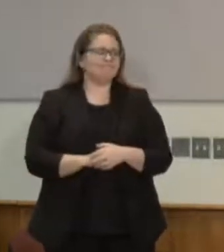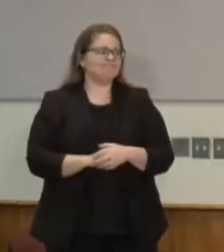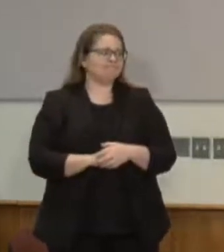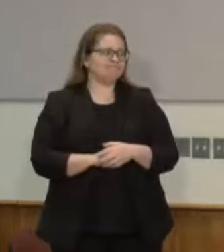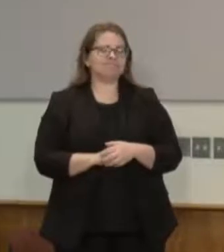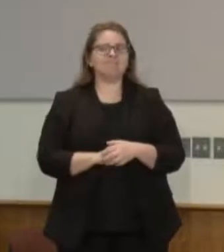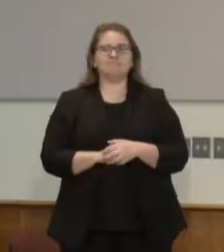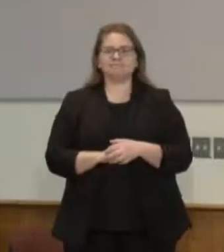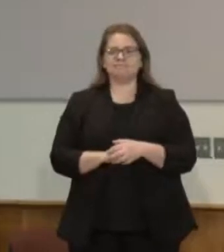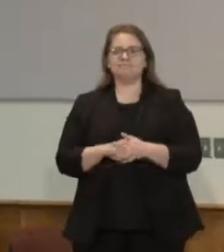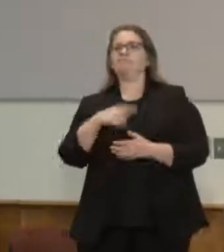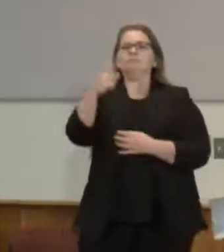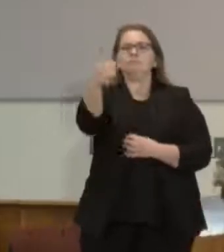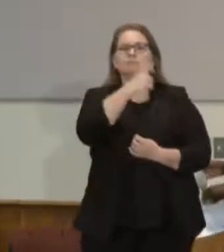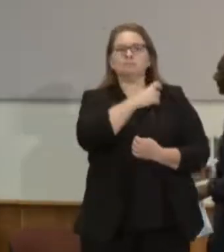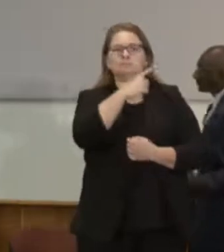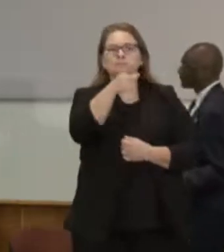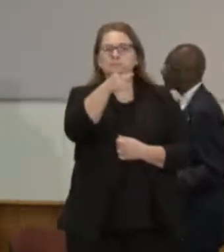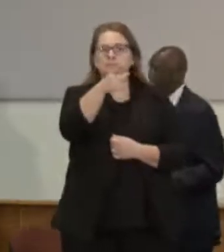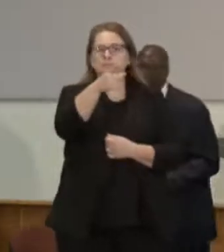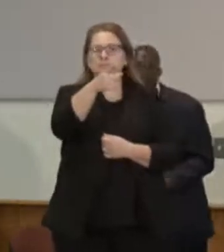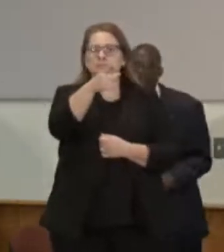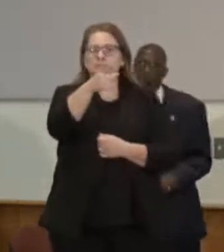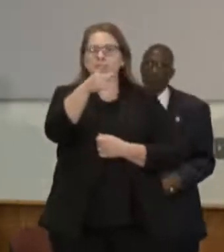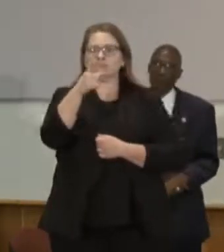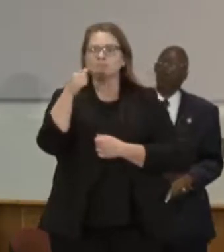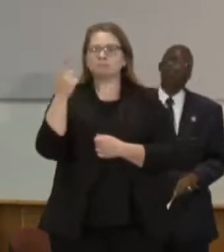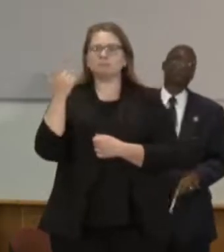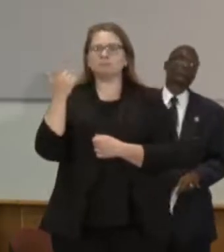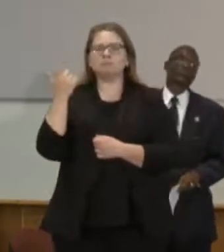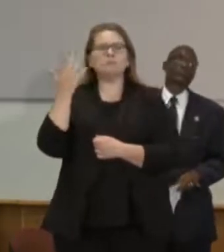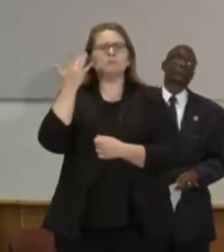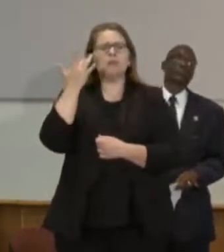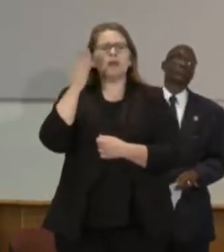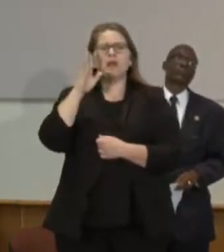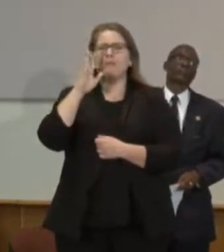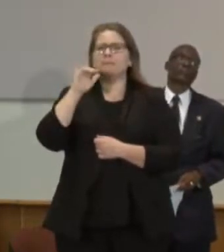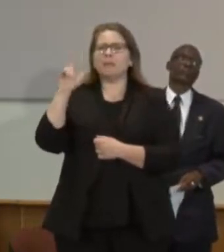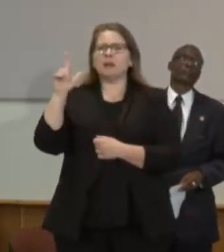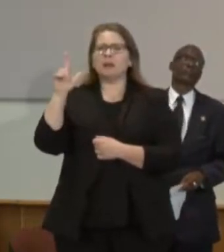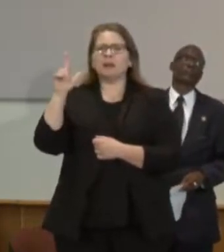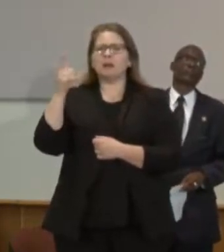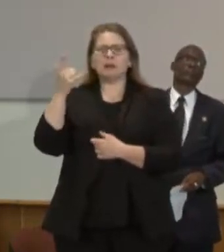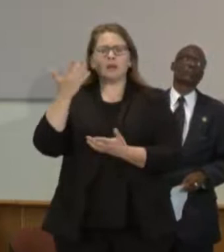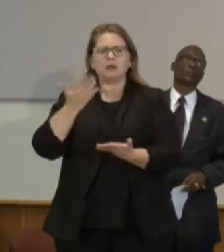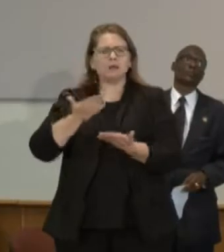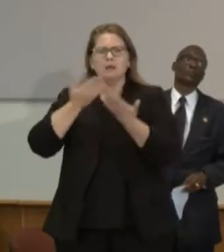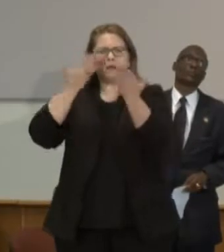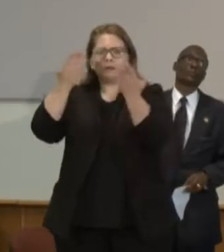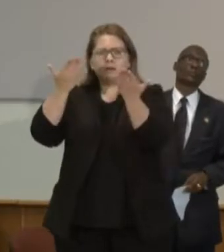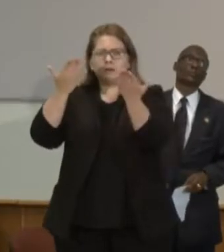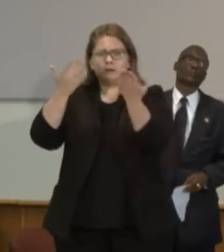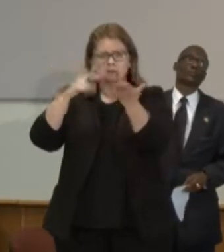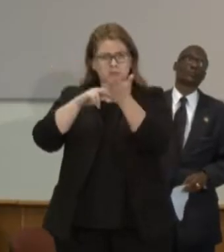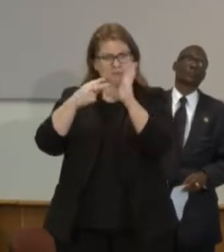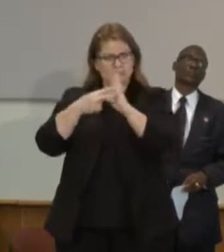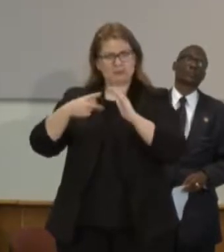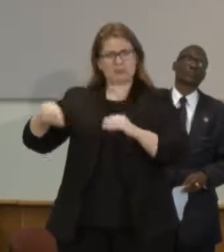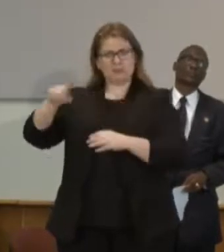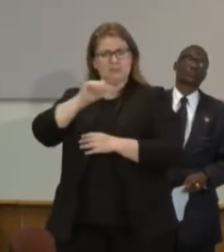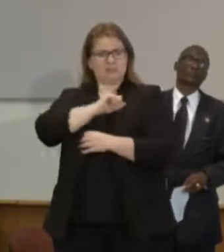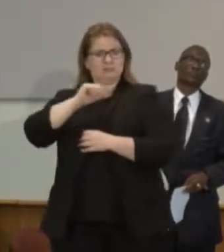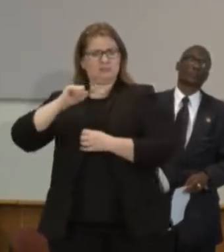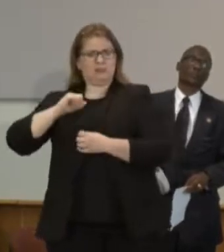the reason that a bill wasn't introduced because there was a fear that the Senate perhaps would use it to in fact